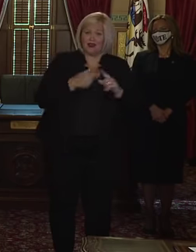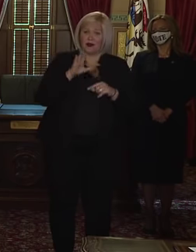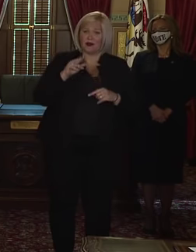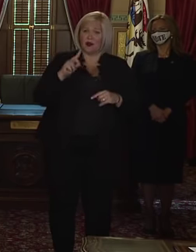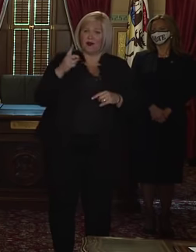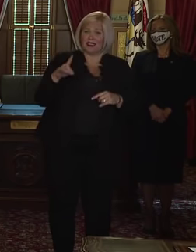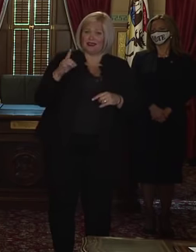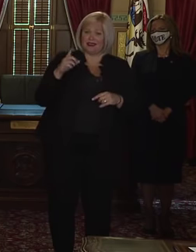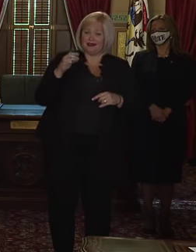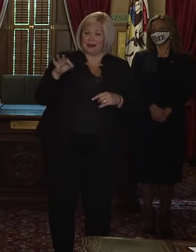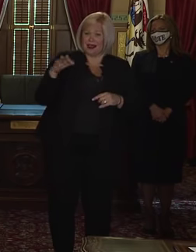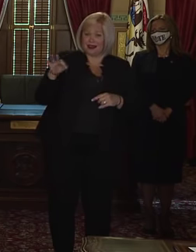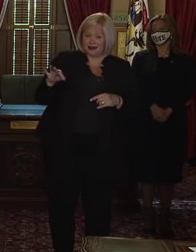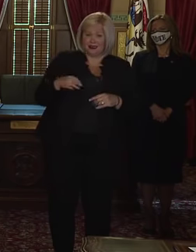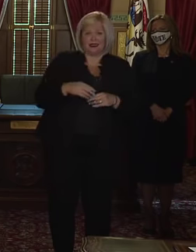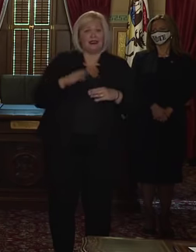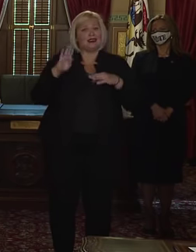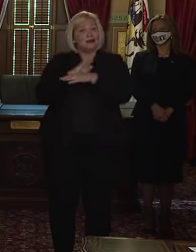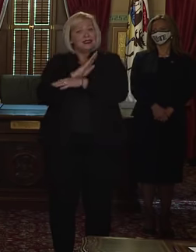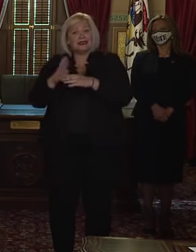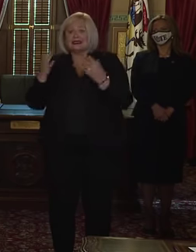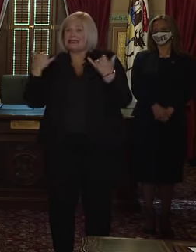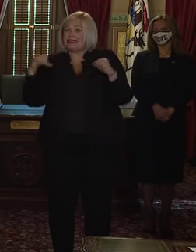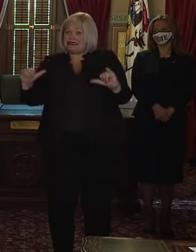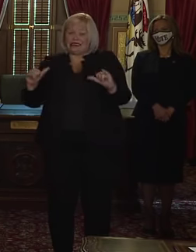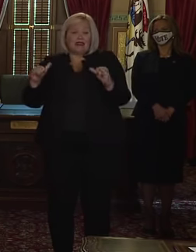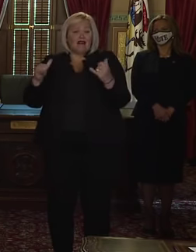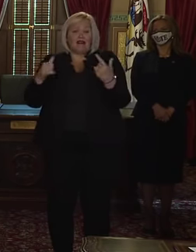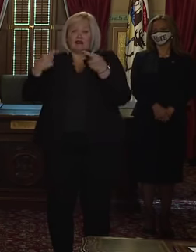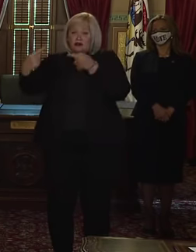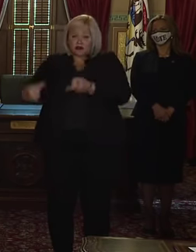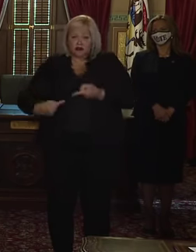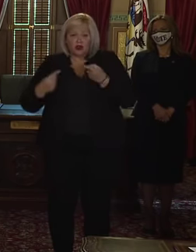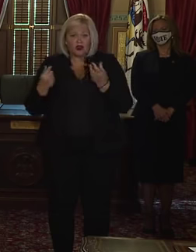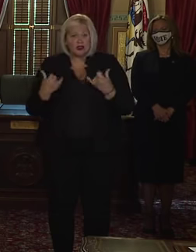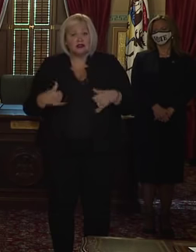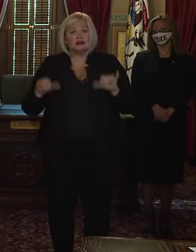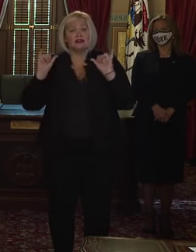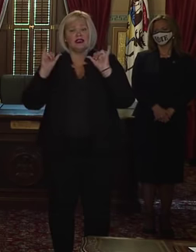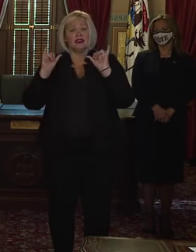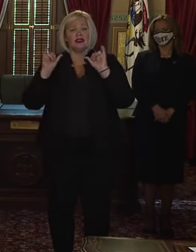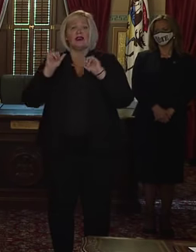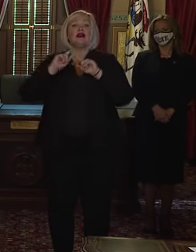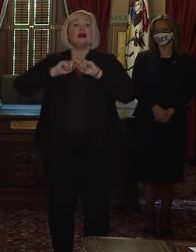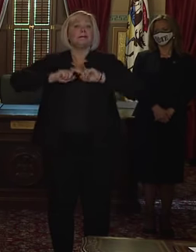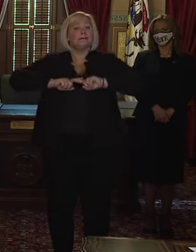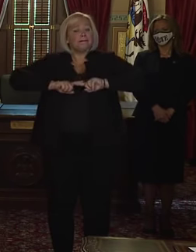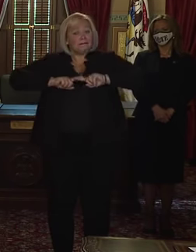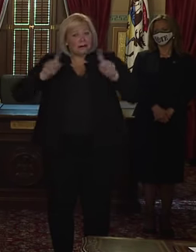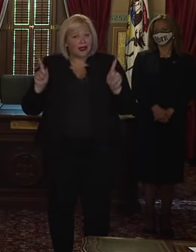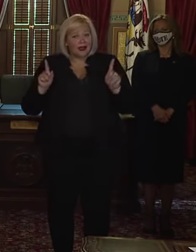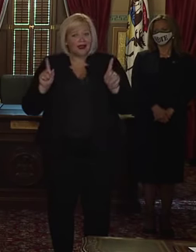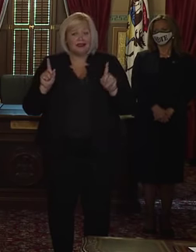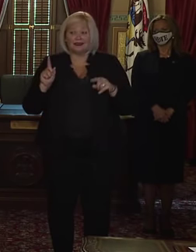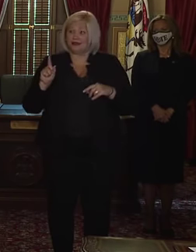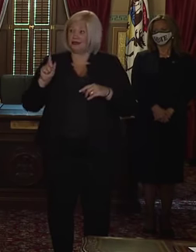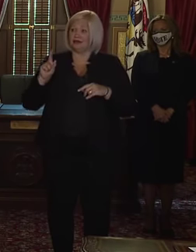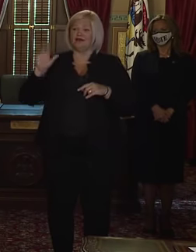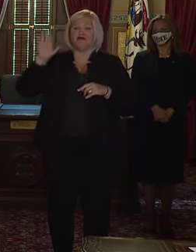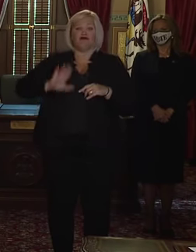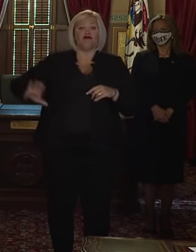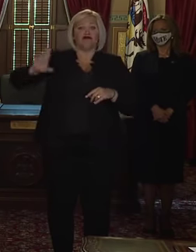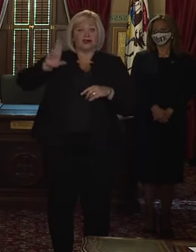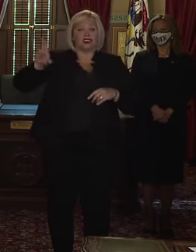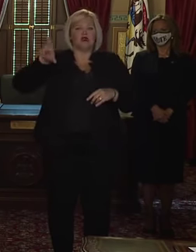businesses that are still struggling to get on track. But we also have one of the top 10 economic rebounds in the